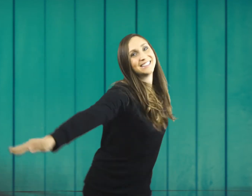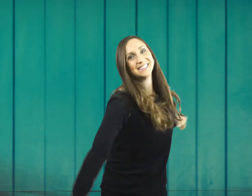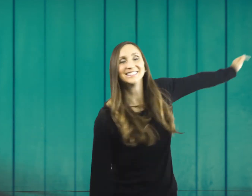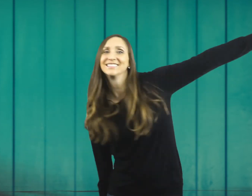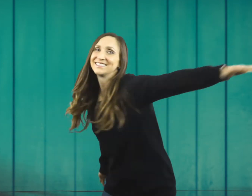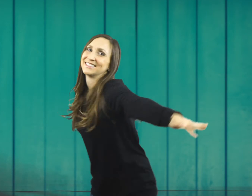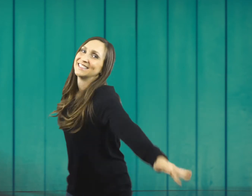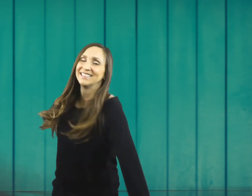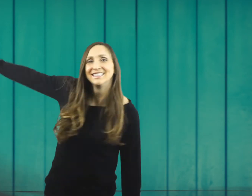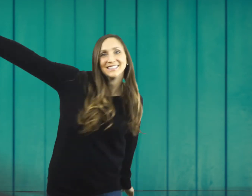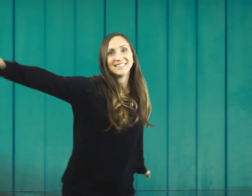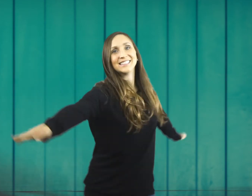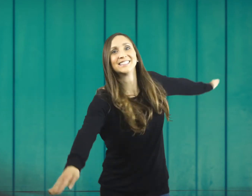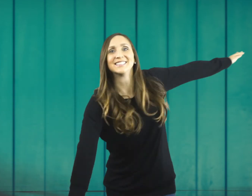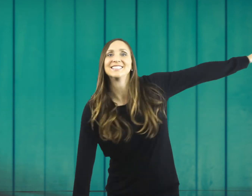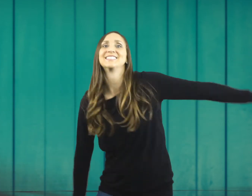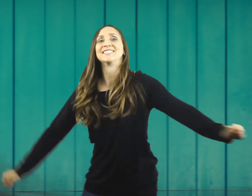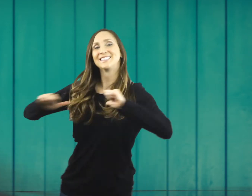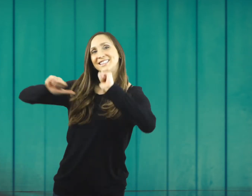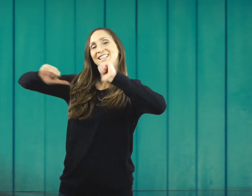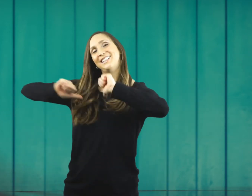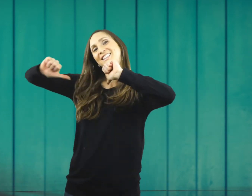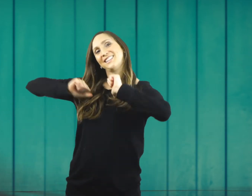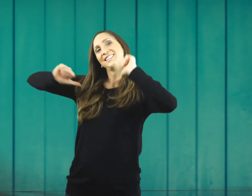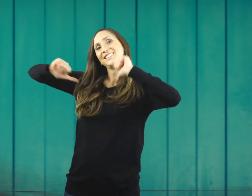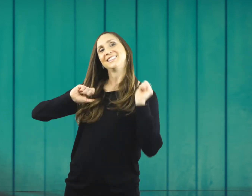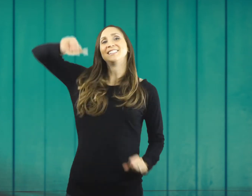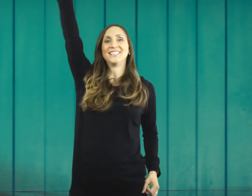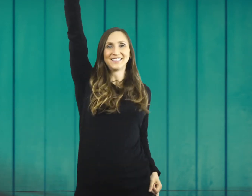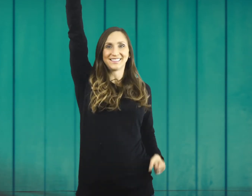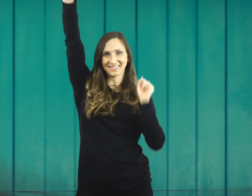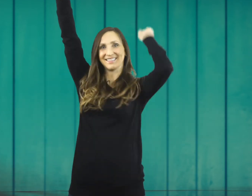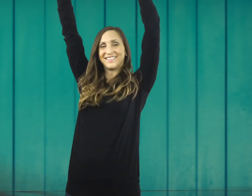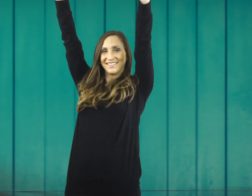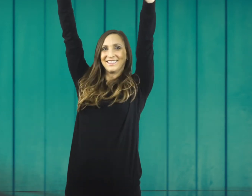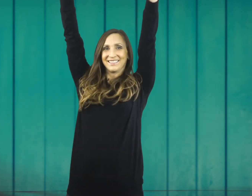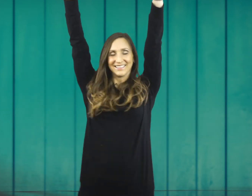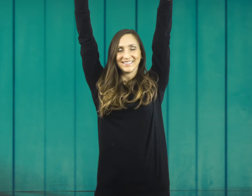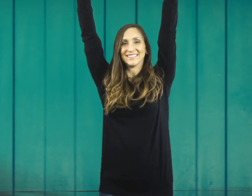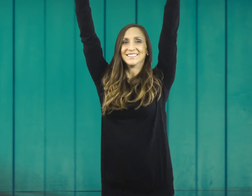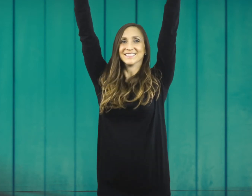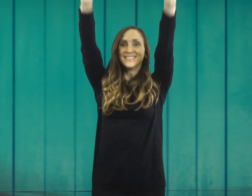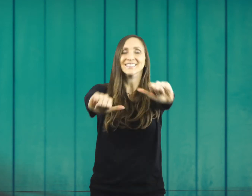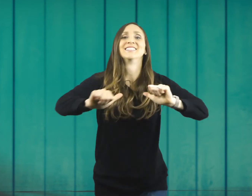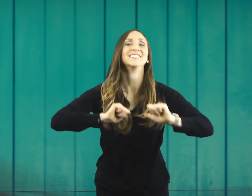One, can count on God. My God is number one. I can